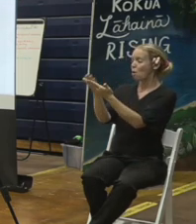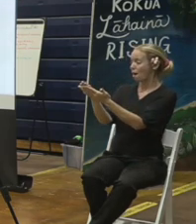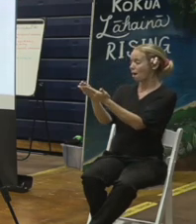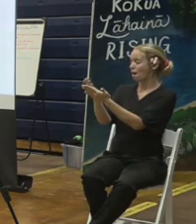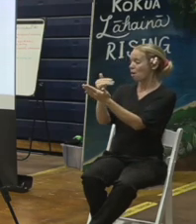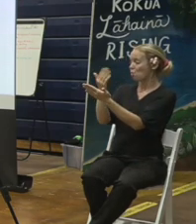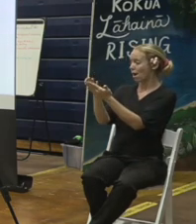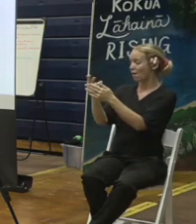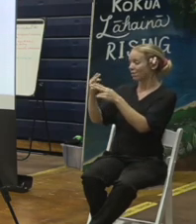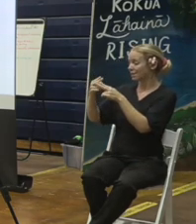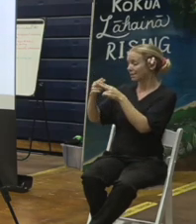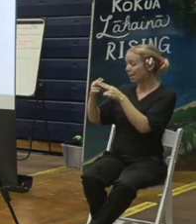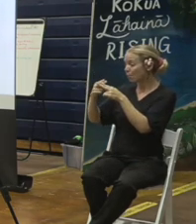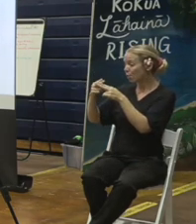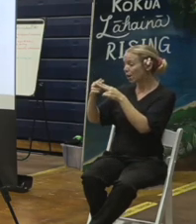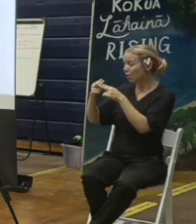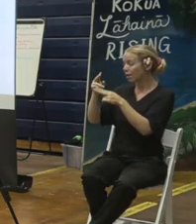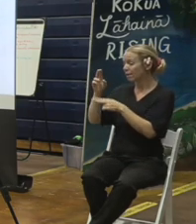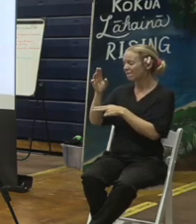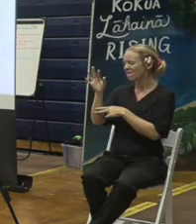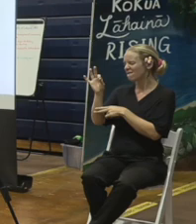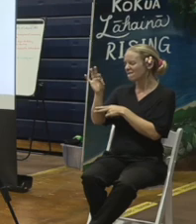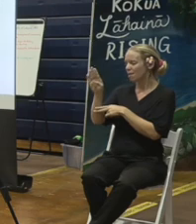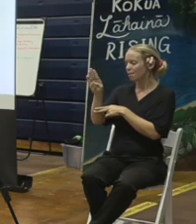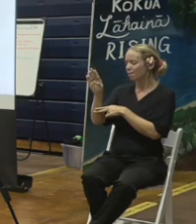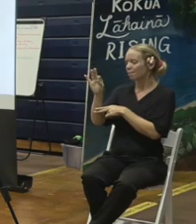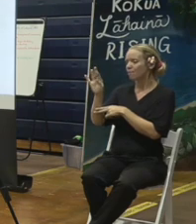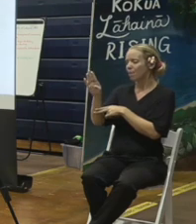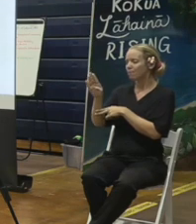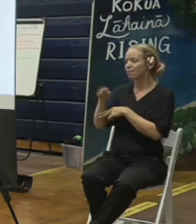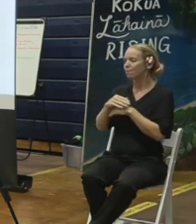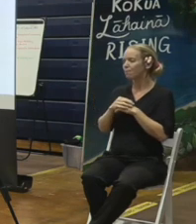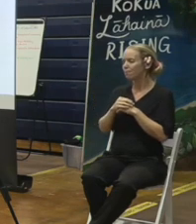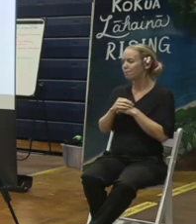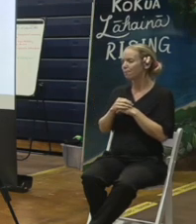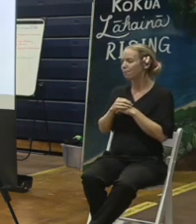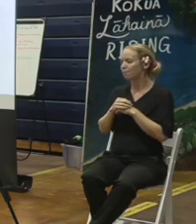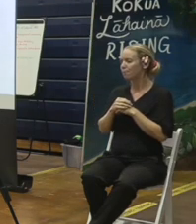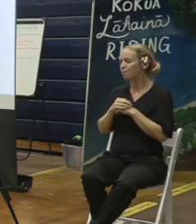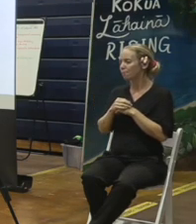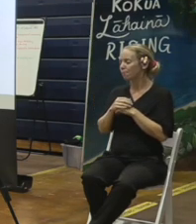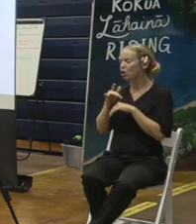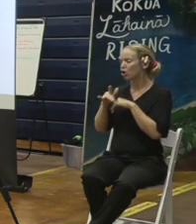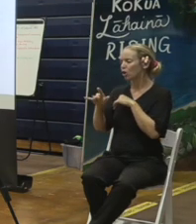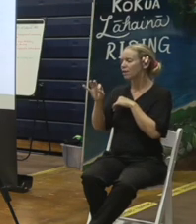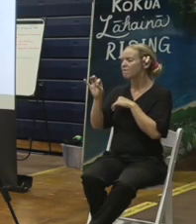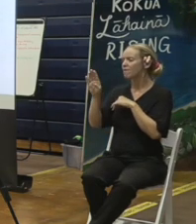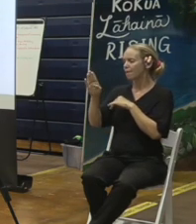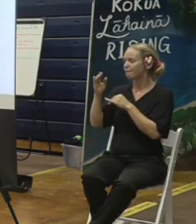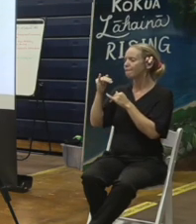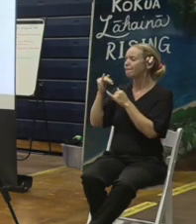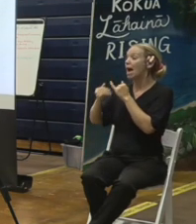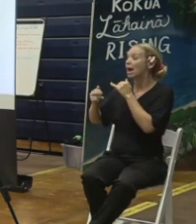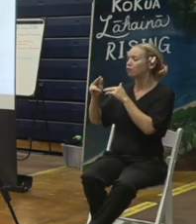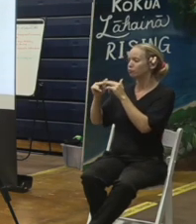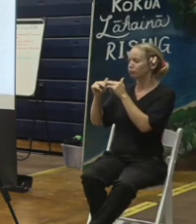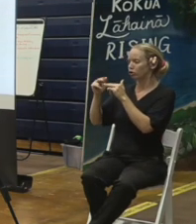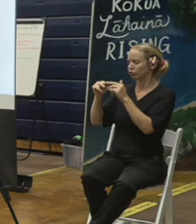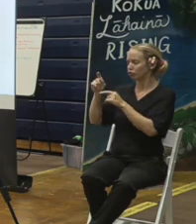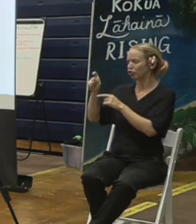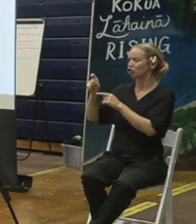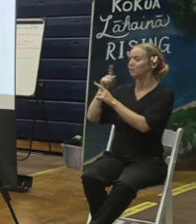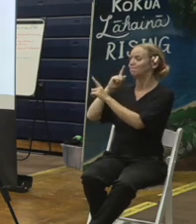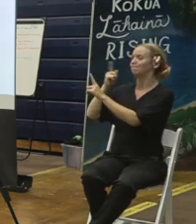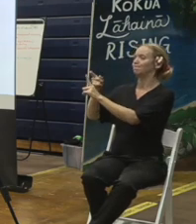with final construction of that being complete in early February. Things will start small